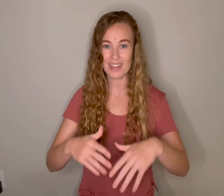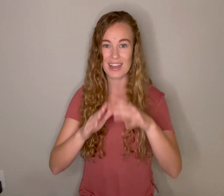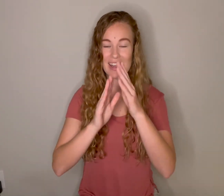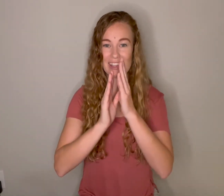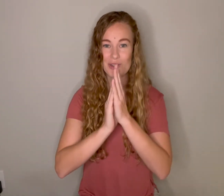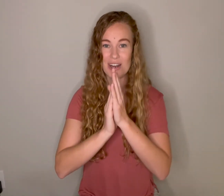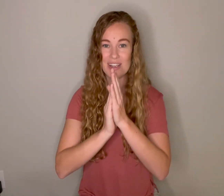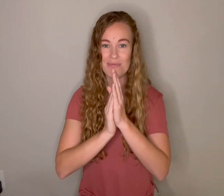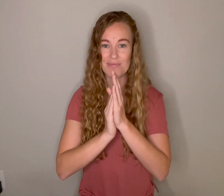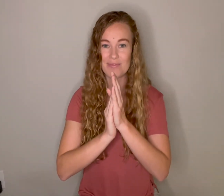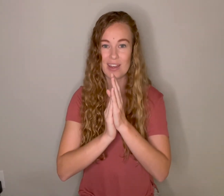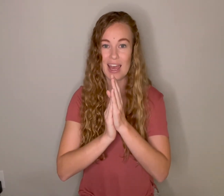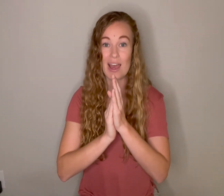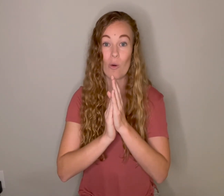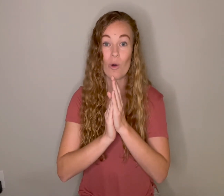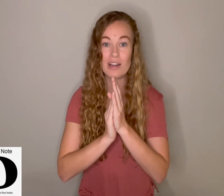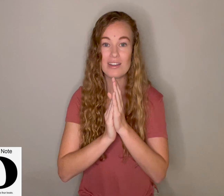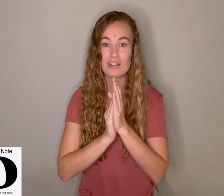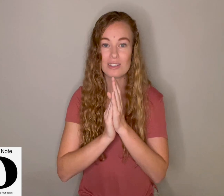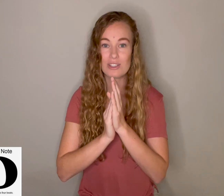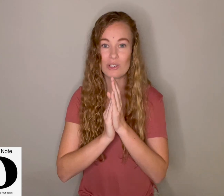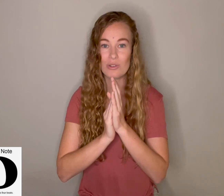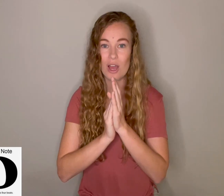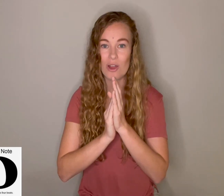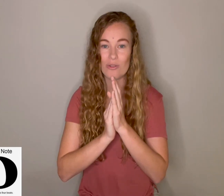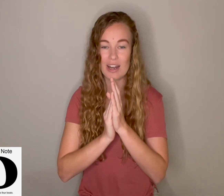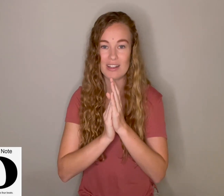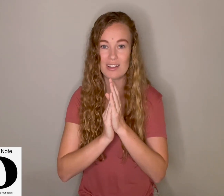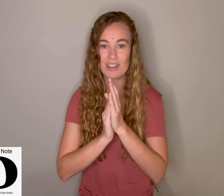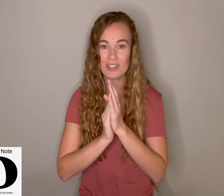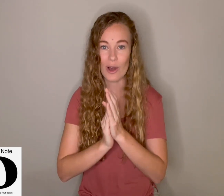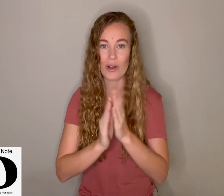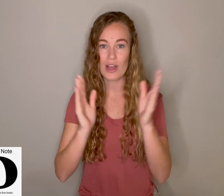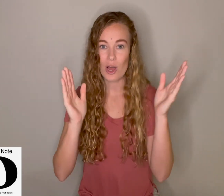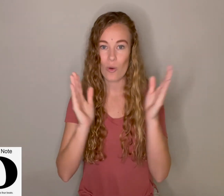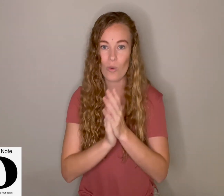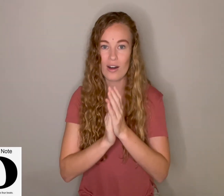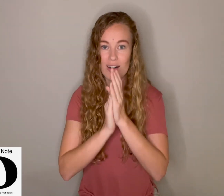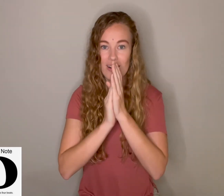hands are ready, and one, two, ready, go. One,